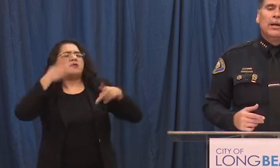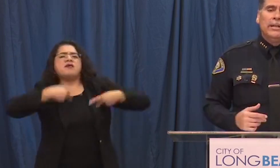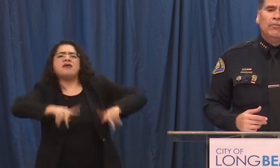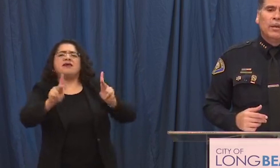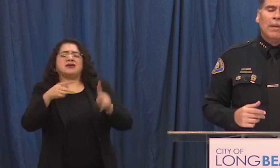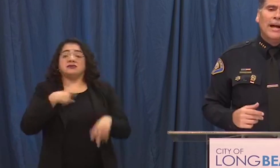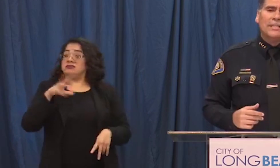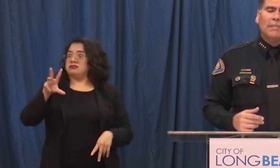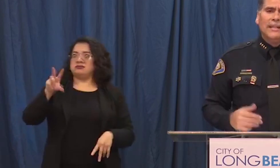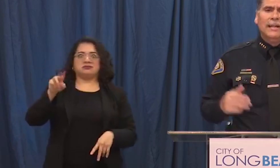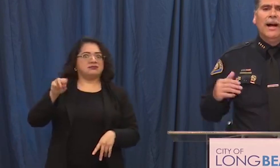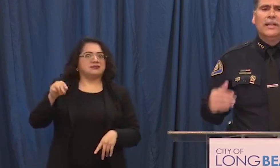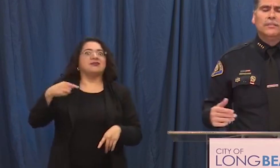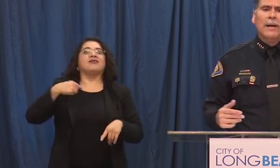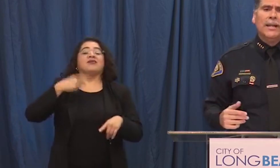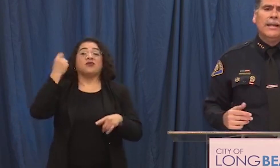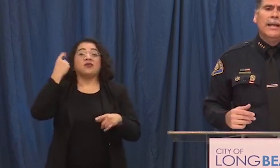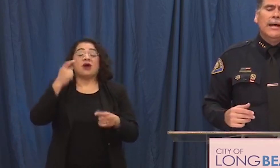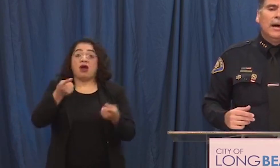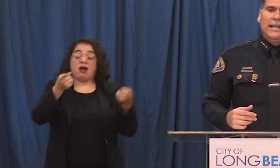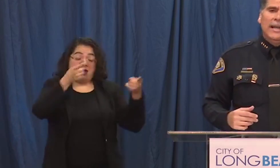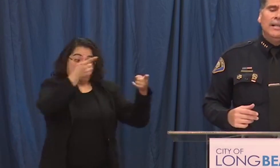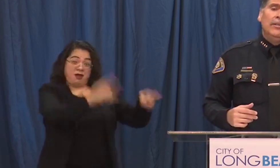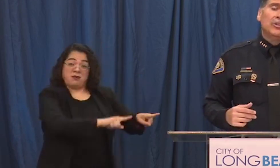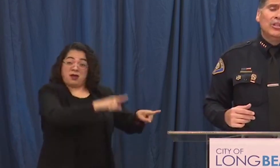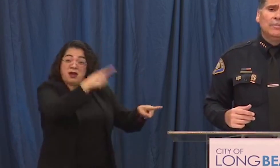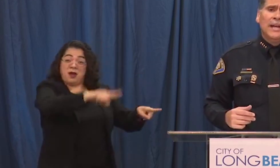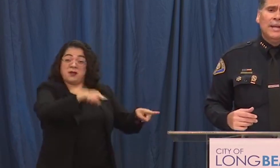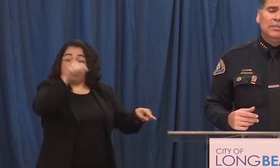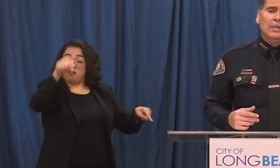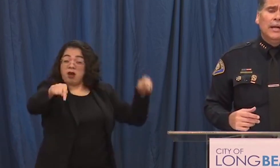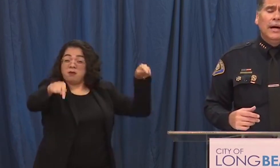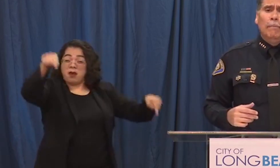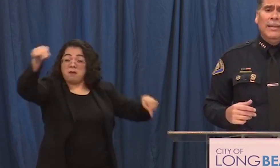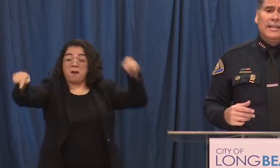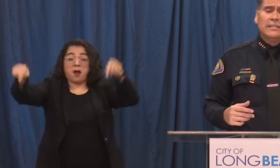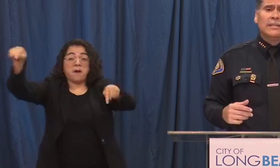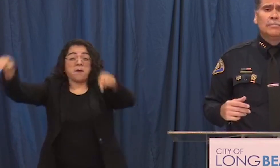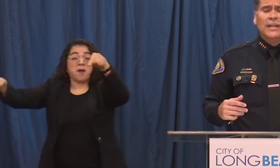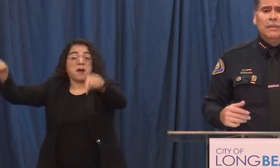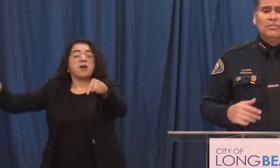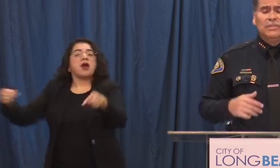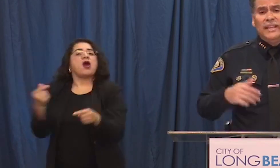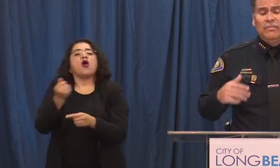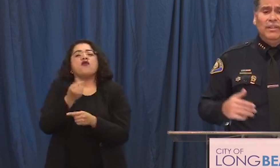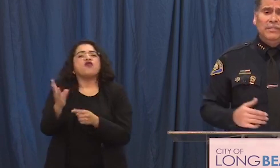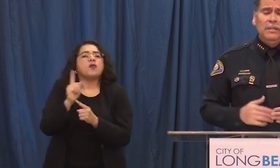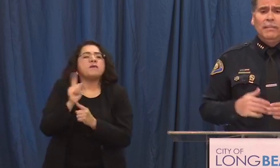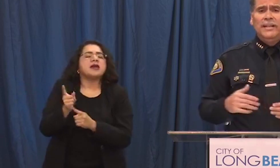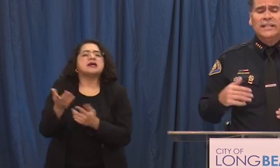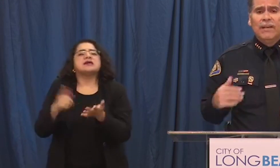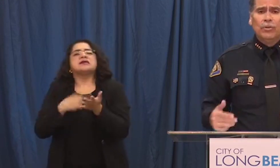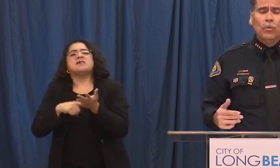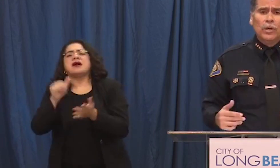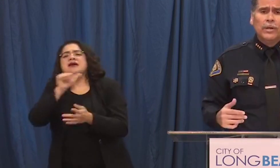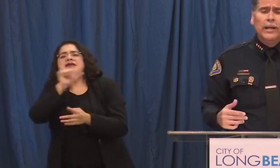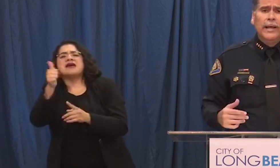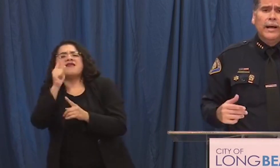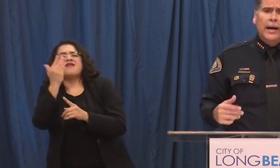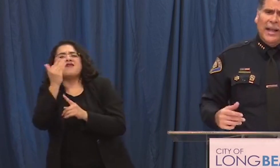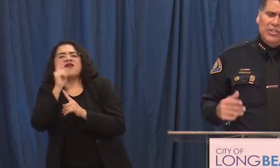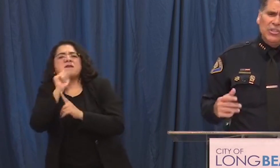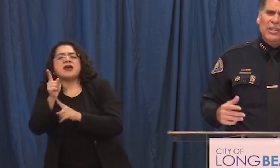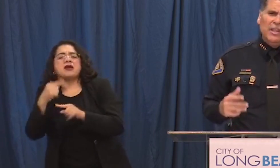were responding from hot spot to hot spot uh getting there sometimes uh minutes sometimes 10-15 minutes afterward